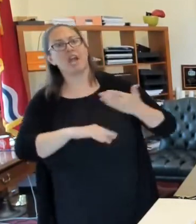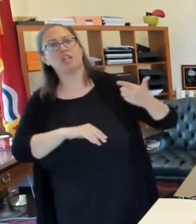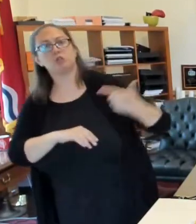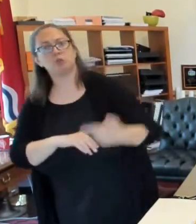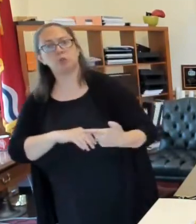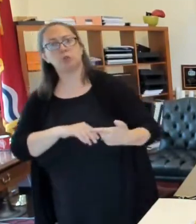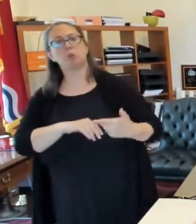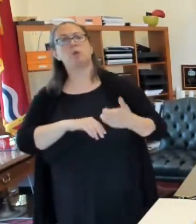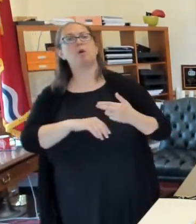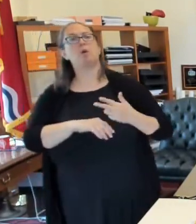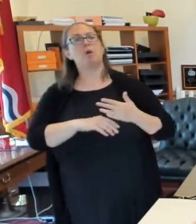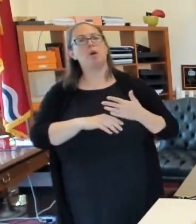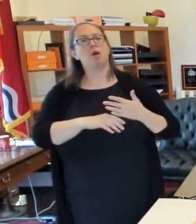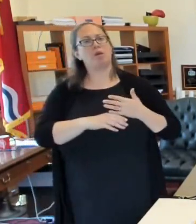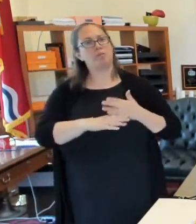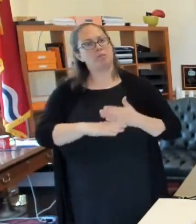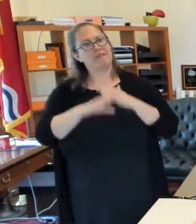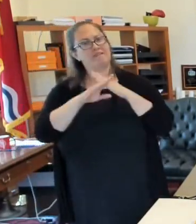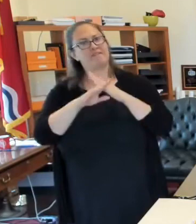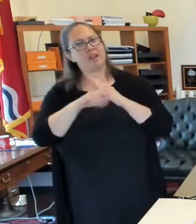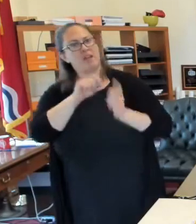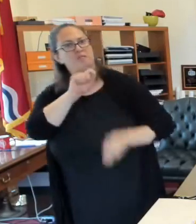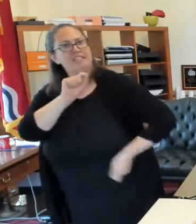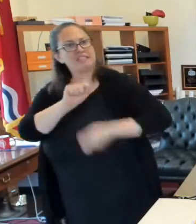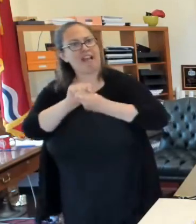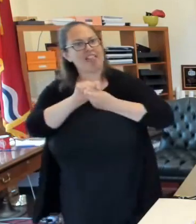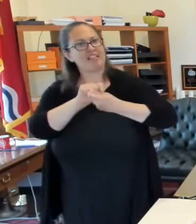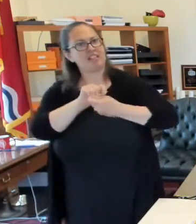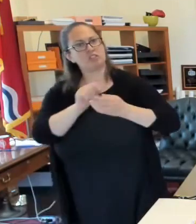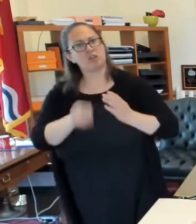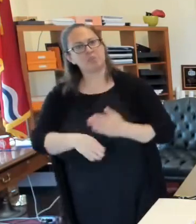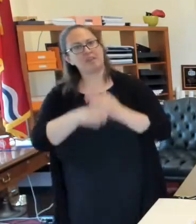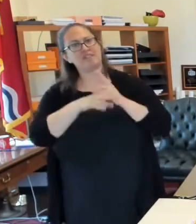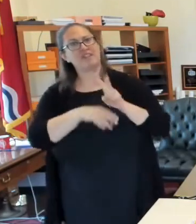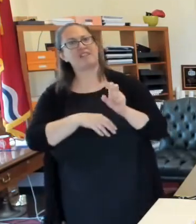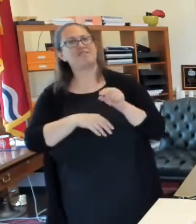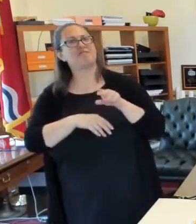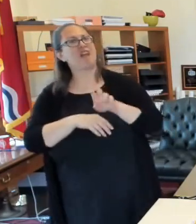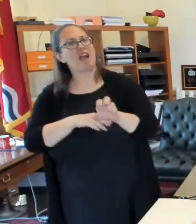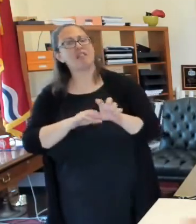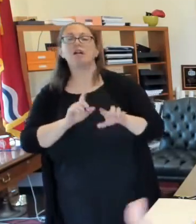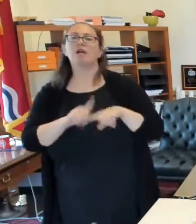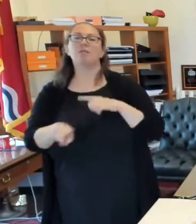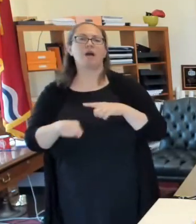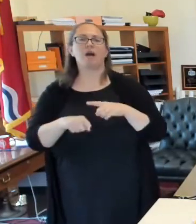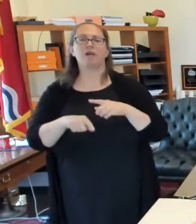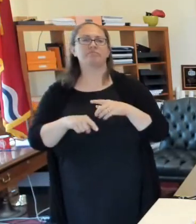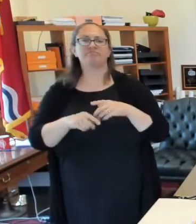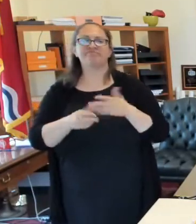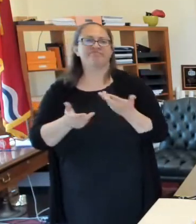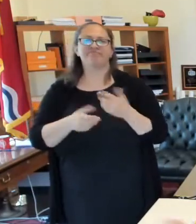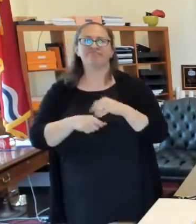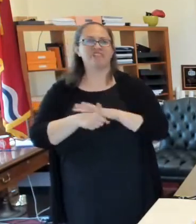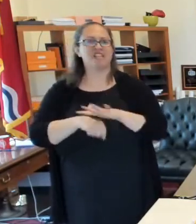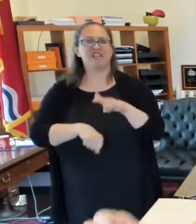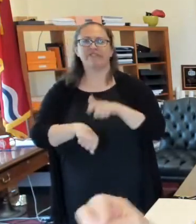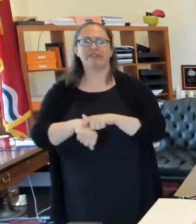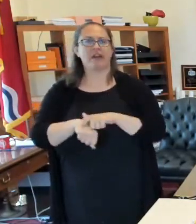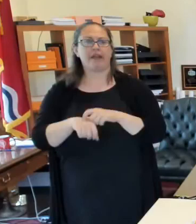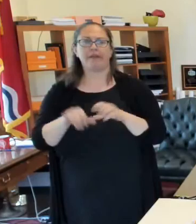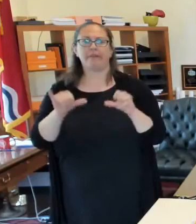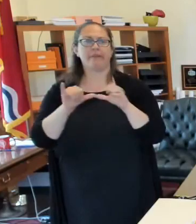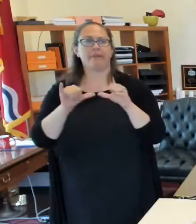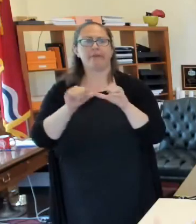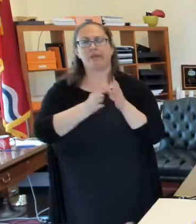retaliation and violence. It's not long enough to, a long enough period of time to really measure